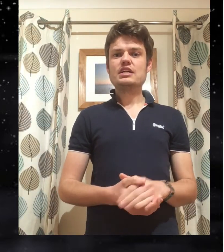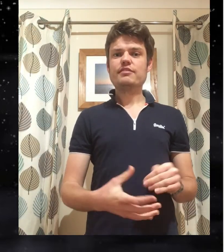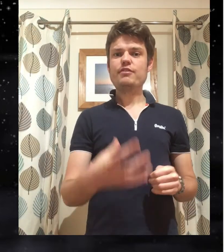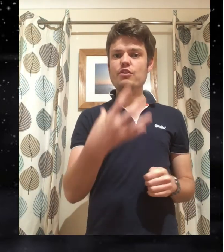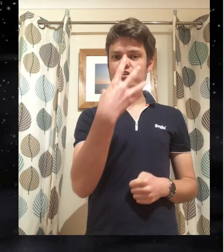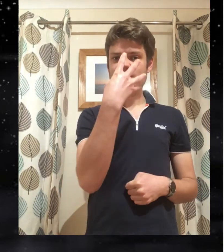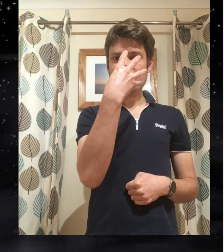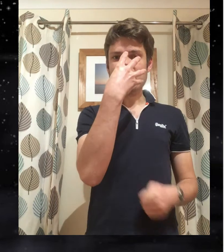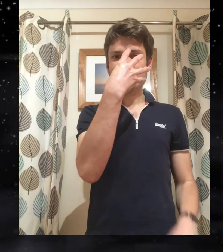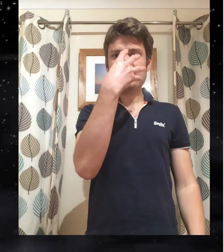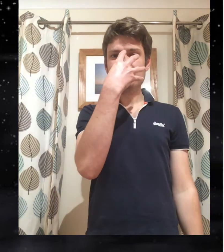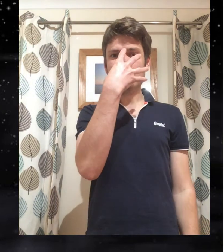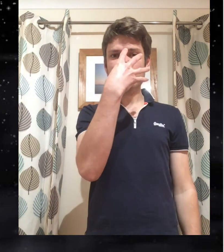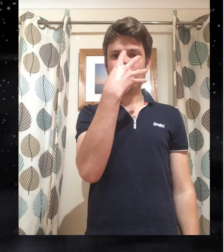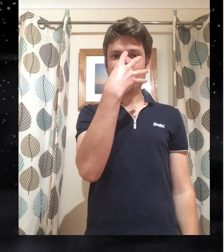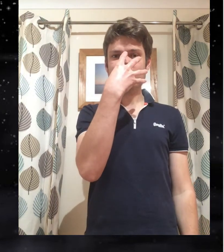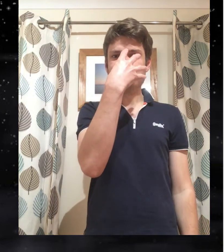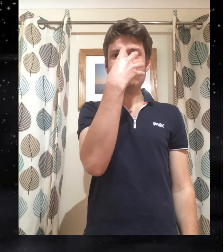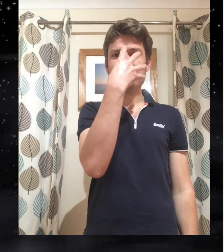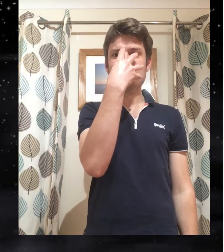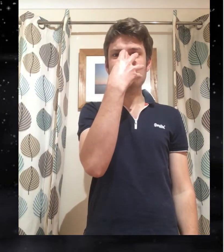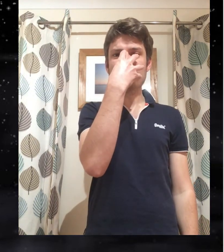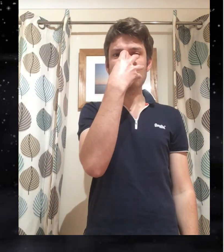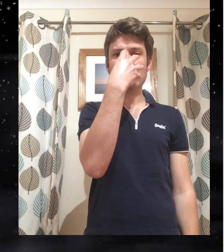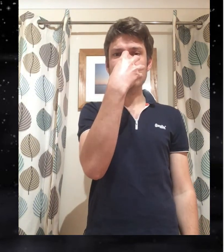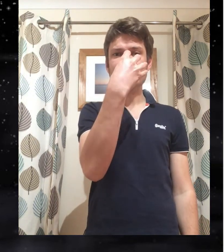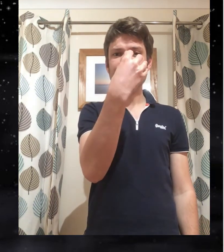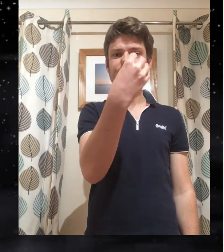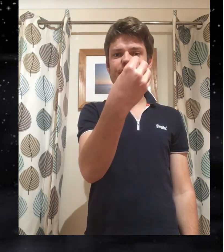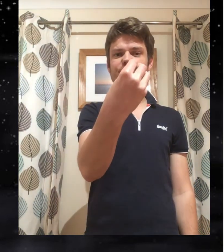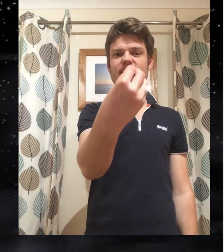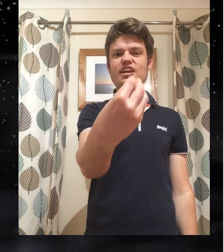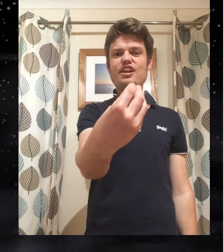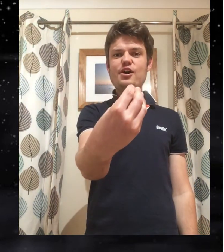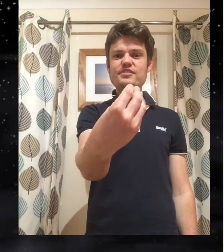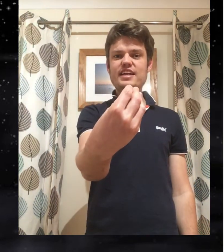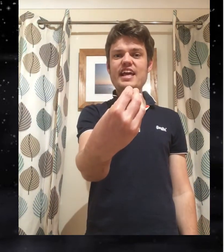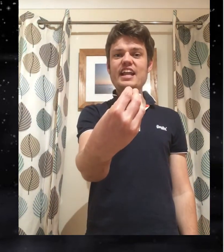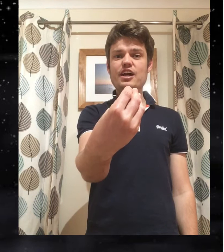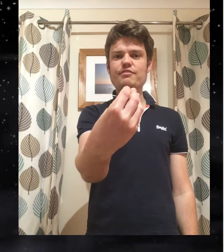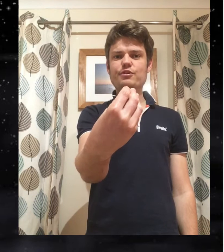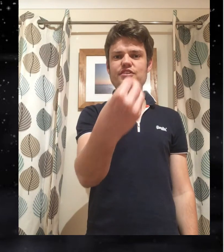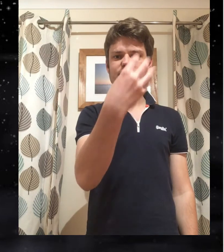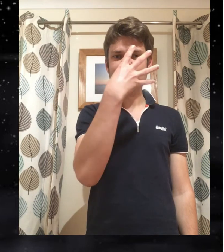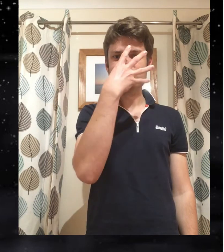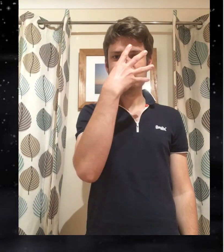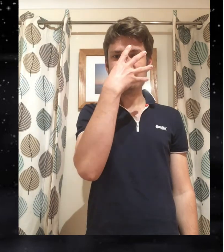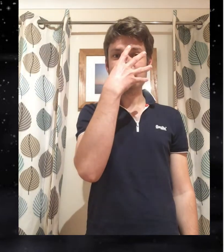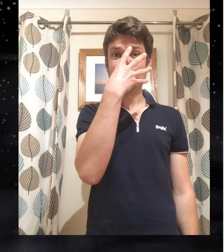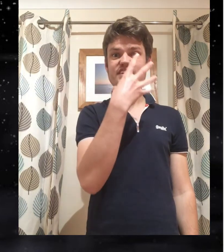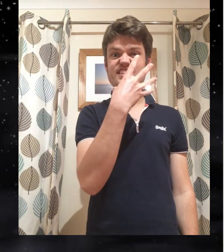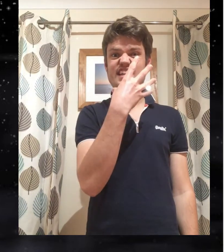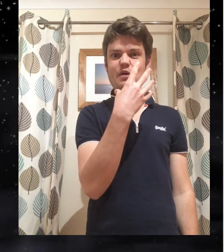so for fox have your hand open like this but then move it away from your nose and close it like a fox's nose